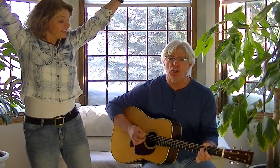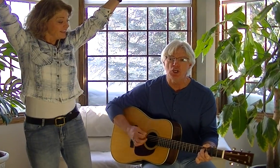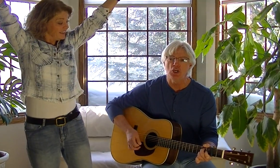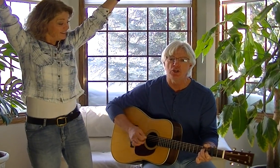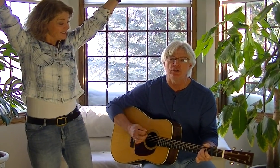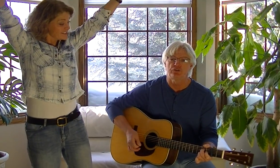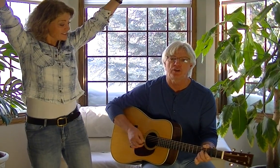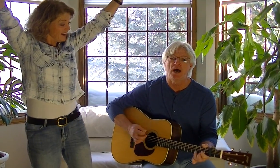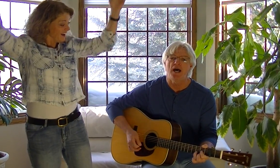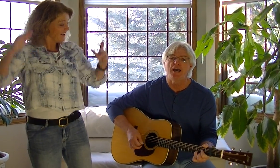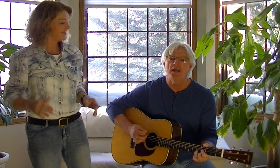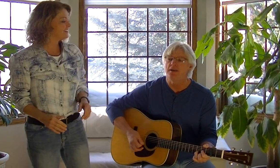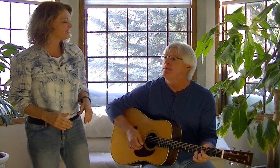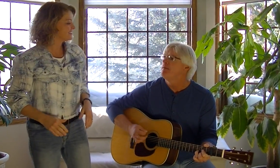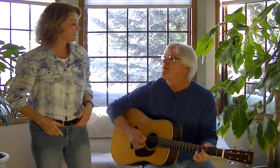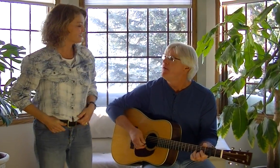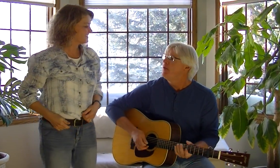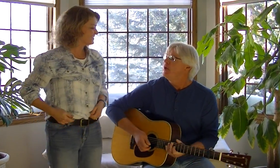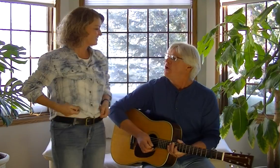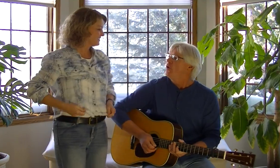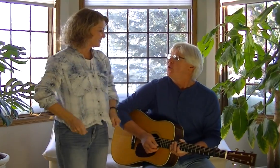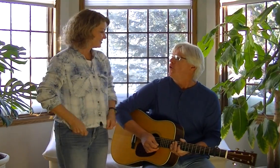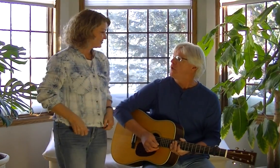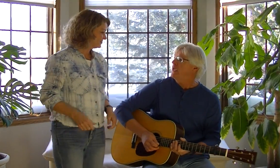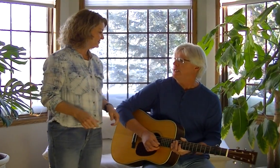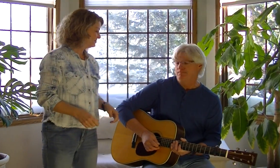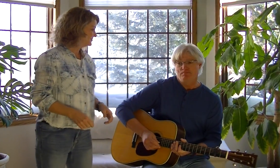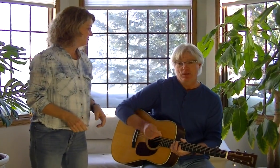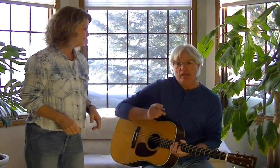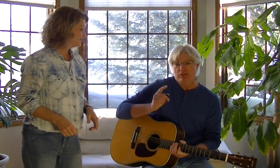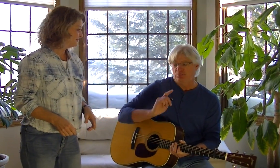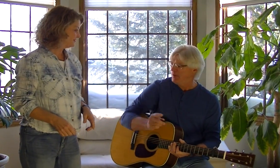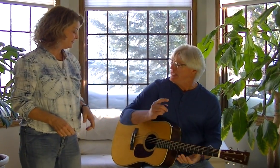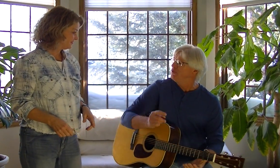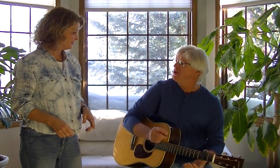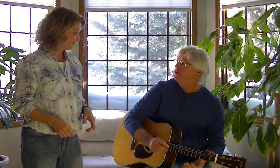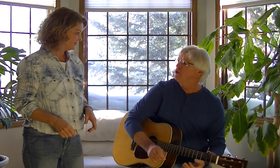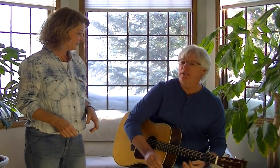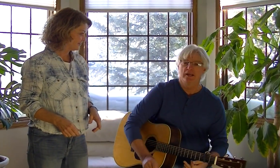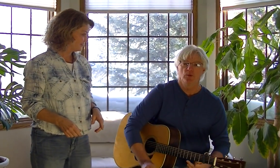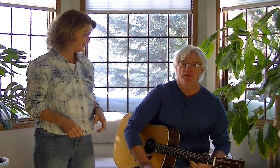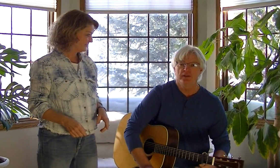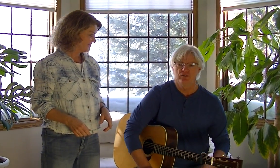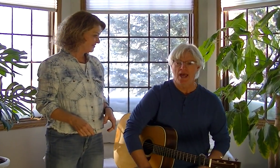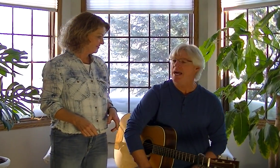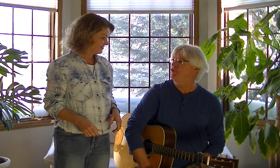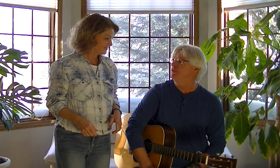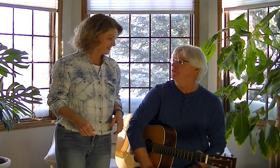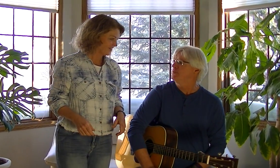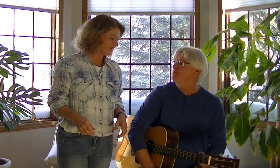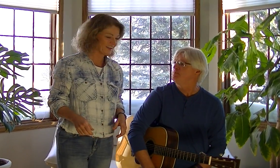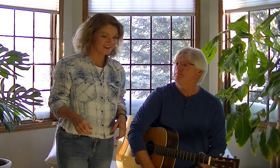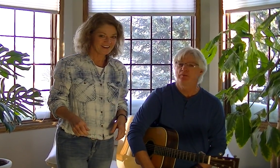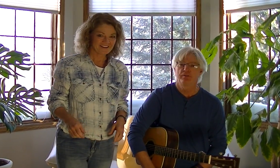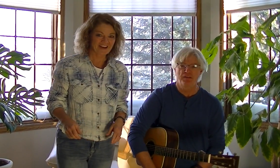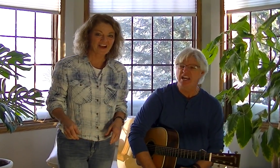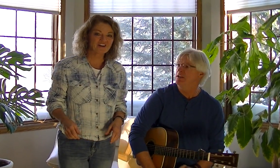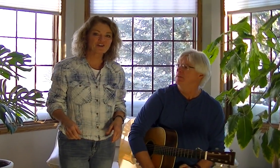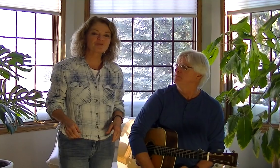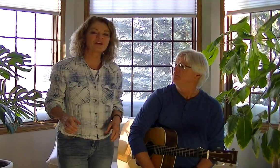in the sky. Okay, Kim, explain what you're doing there with these actions. Okay, the Canada Goose makes